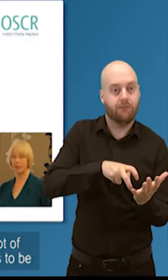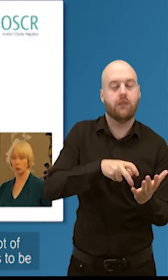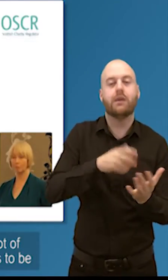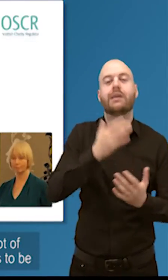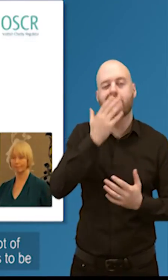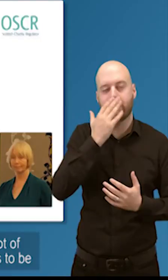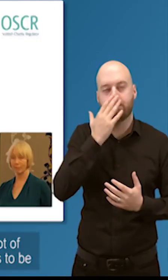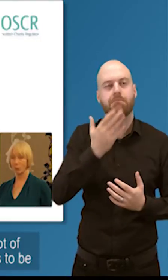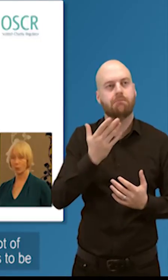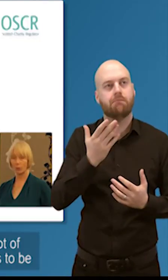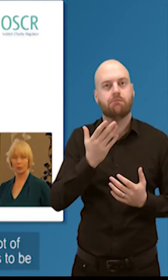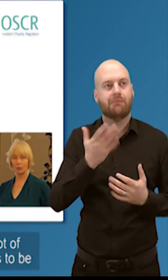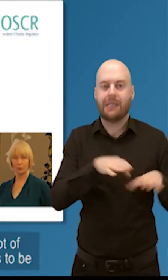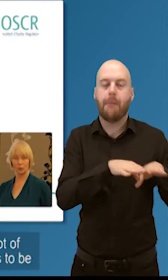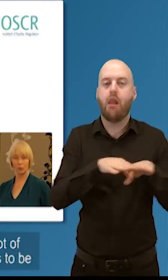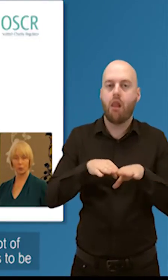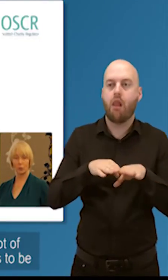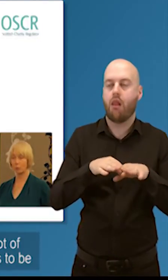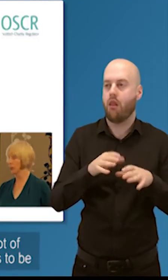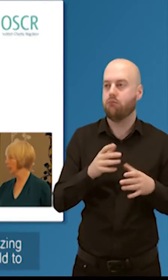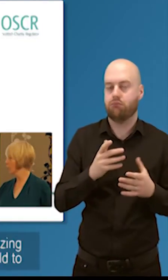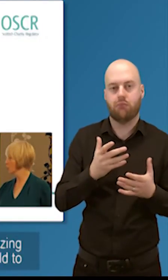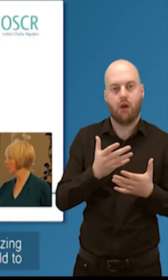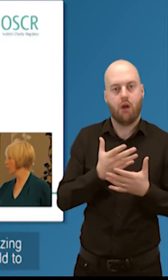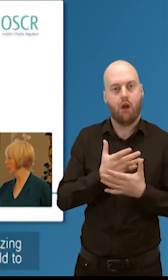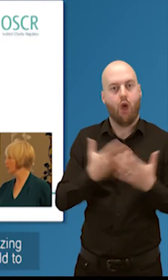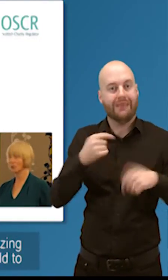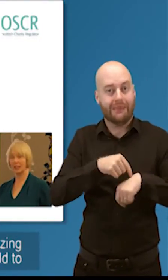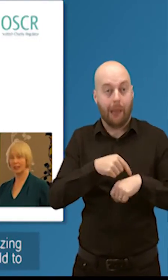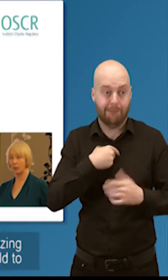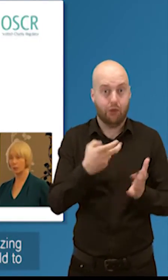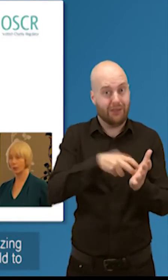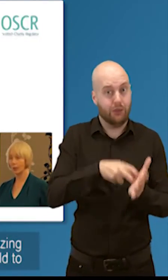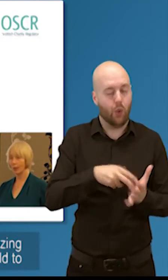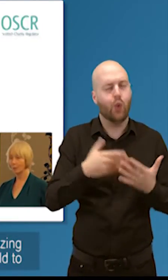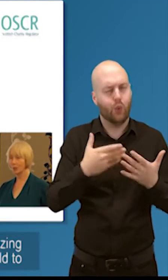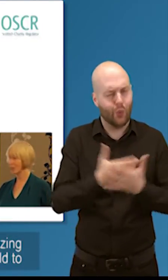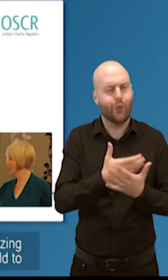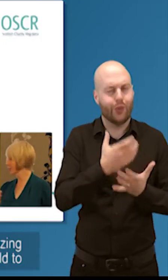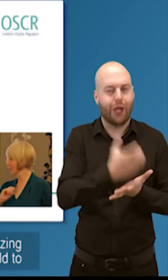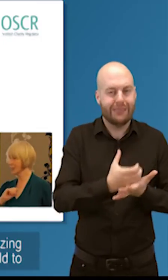wind down. So there seems to be a strange balance to in and out and just this